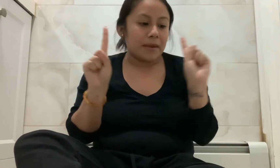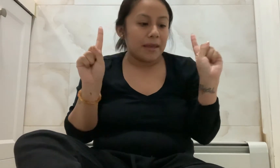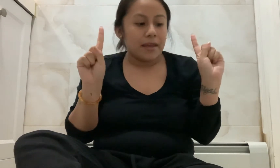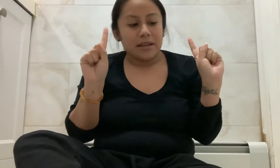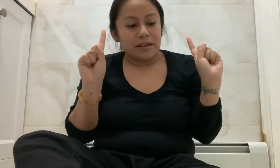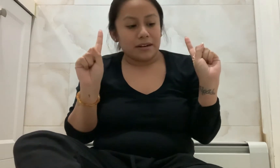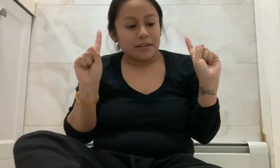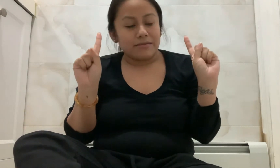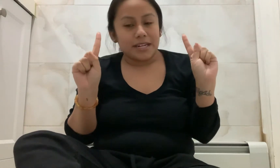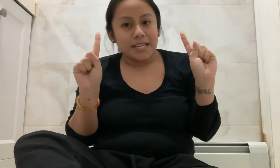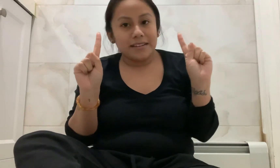Alright, ready?